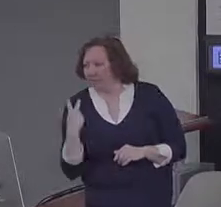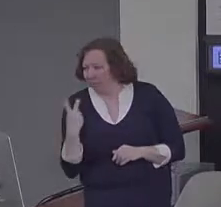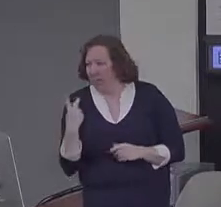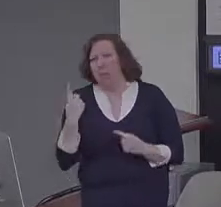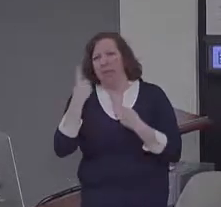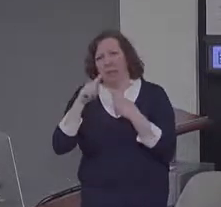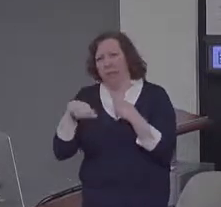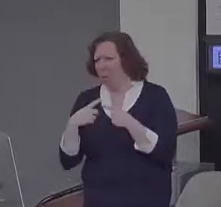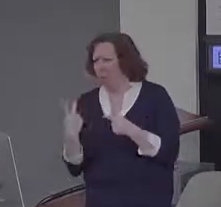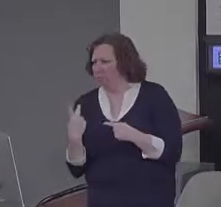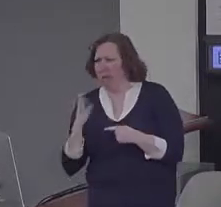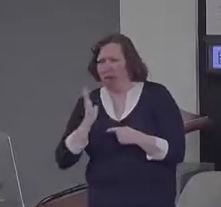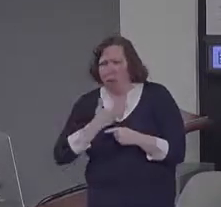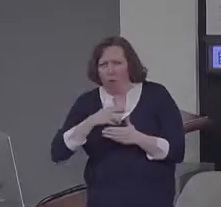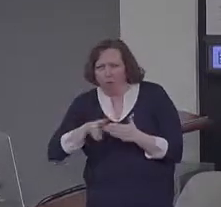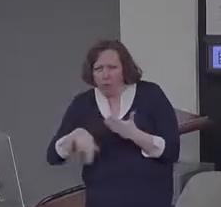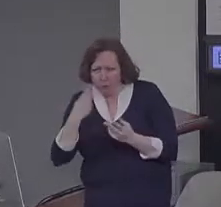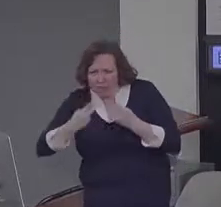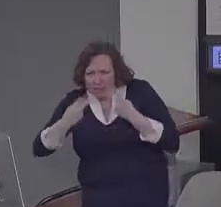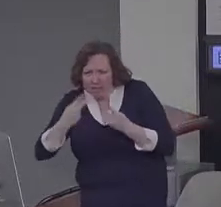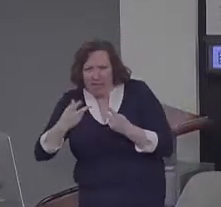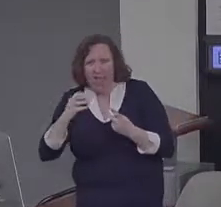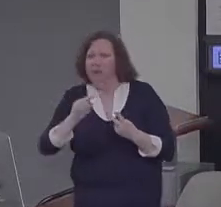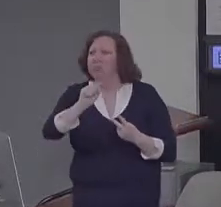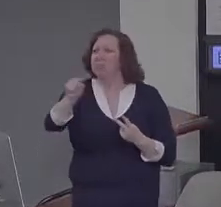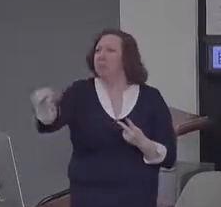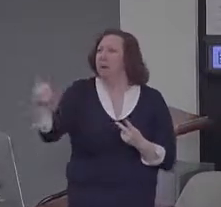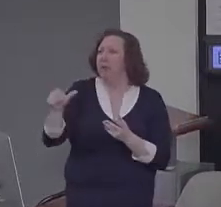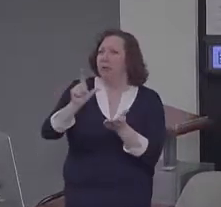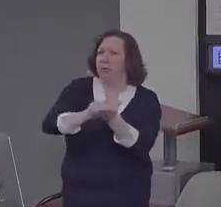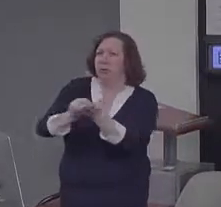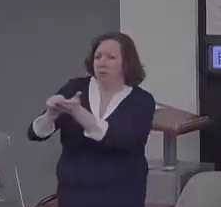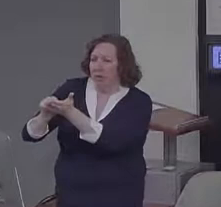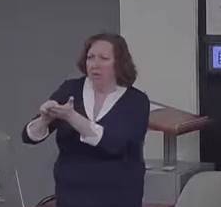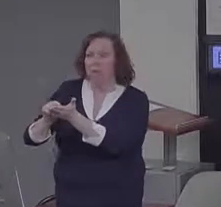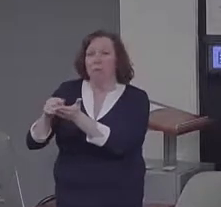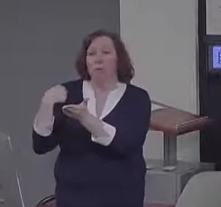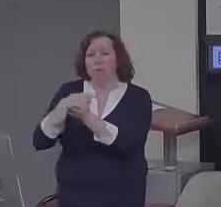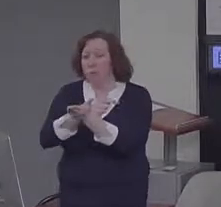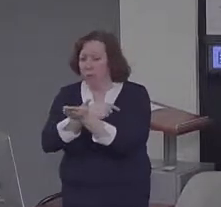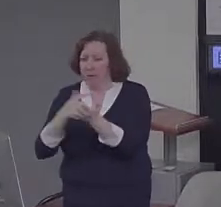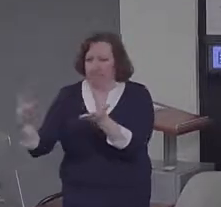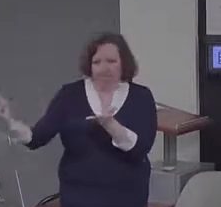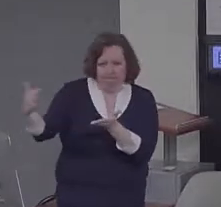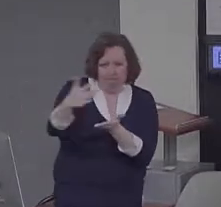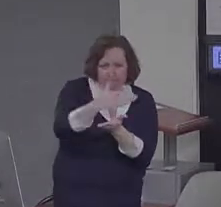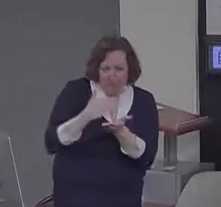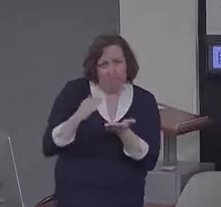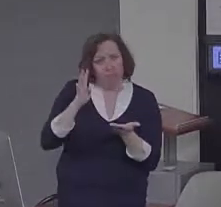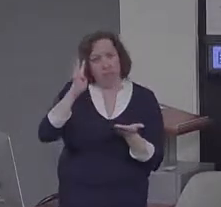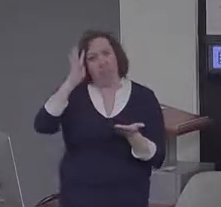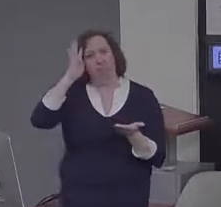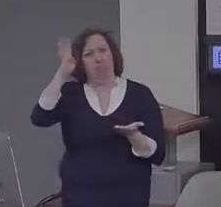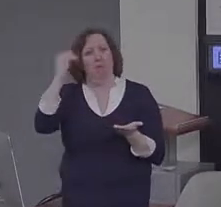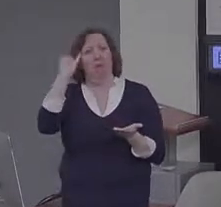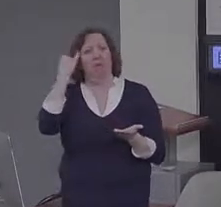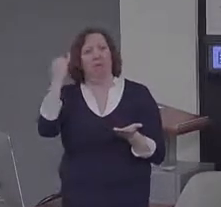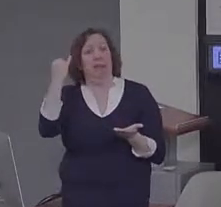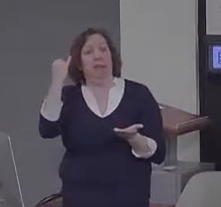what was going on here, put forth an idea that we refer to as the constructive episodic simulation